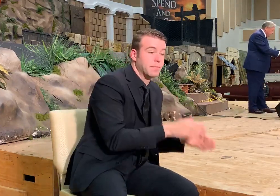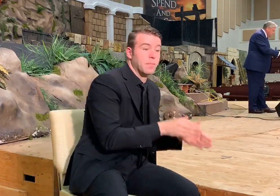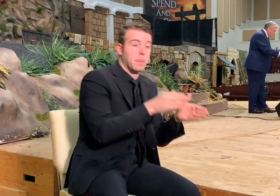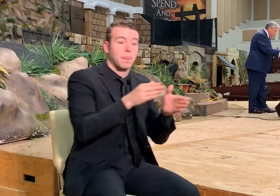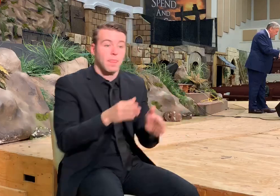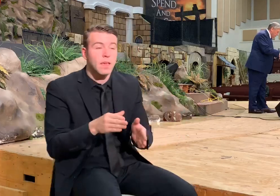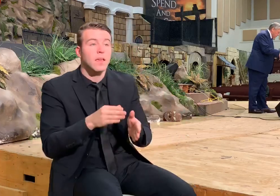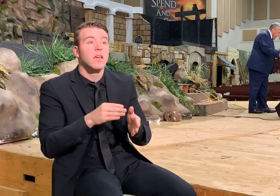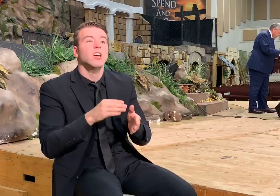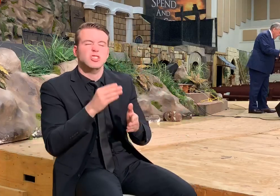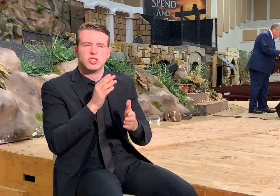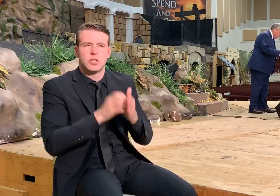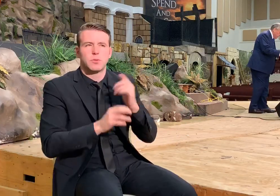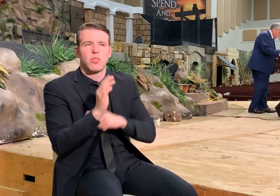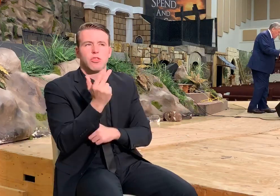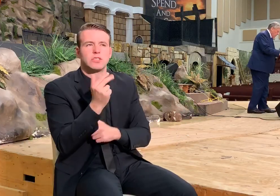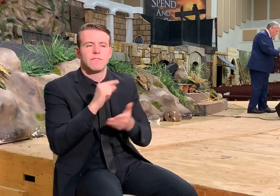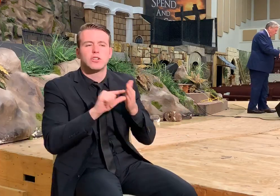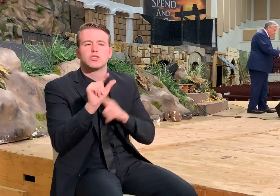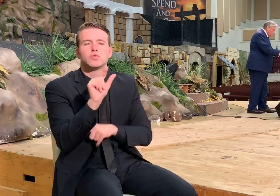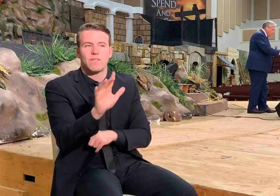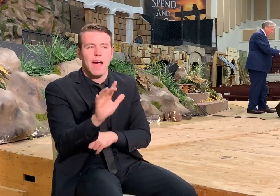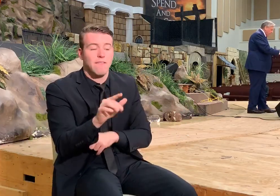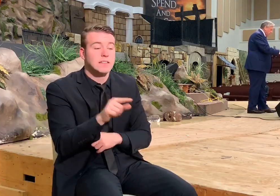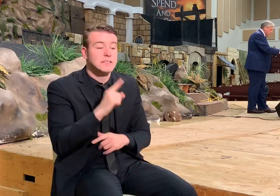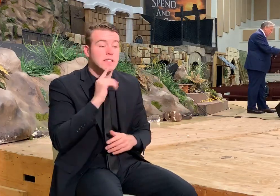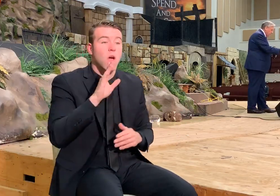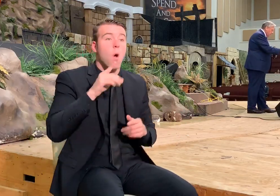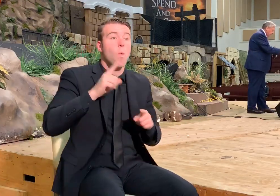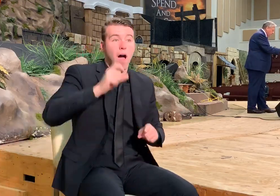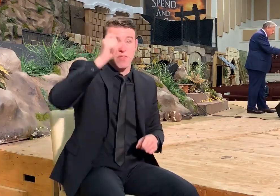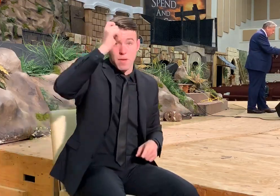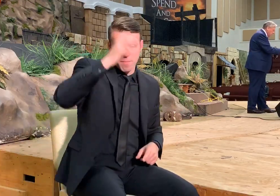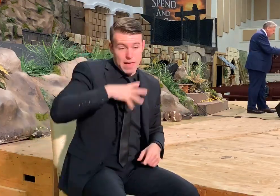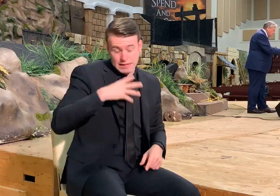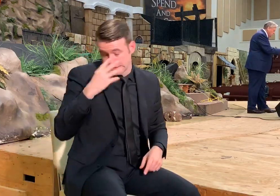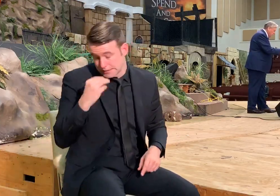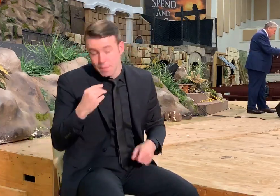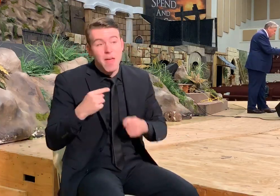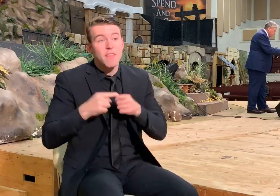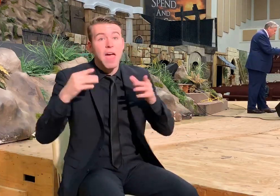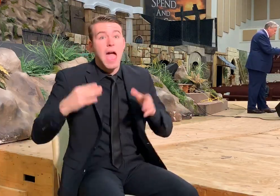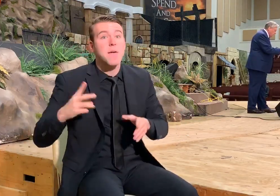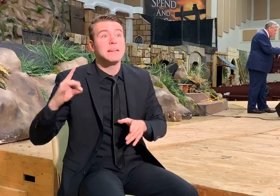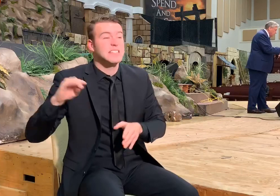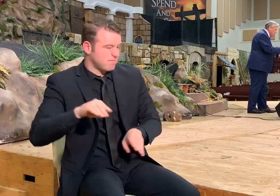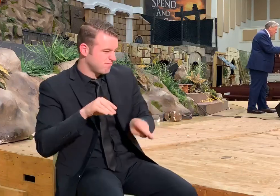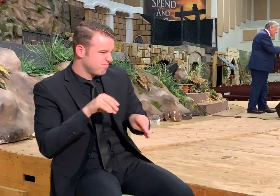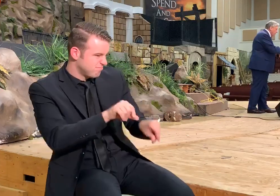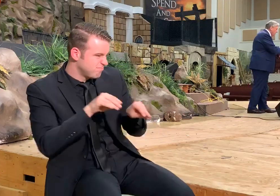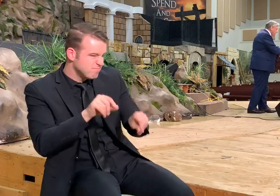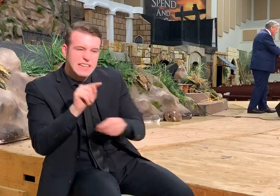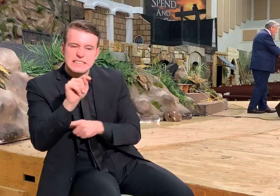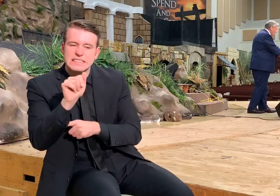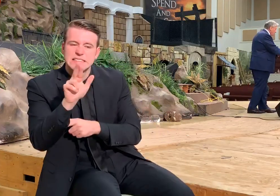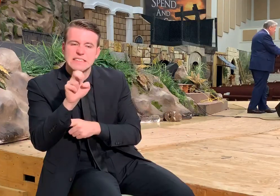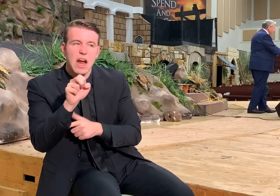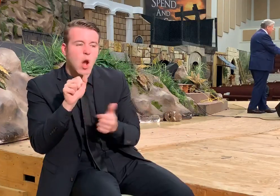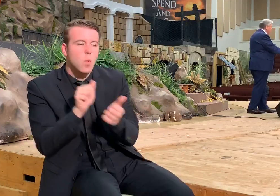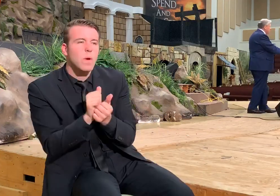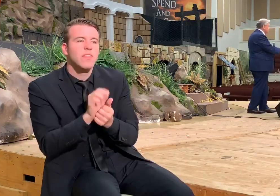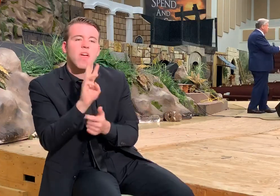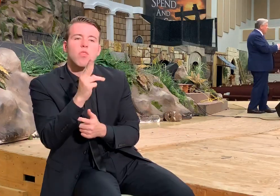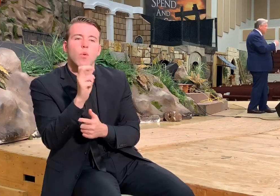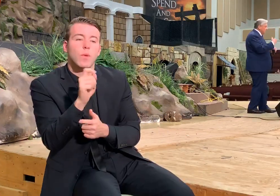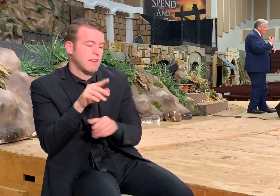All of this is in chapter 13 of Matthew. While men slept, his enemy came and sowed tares among the wheat and went his way.